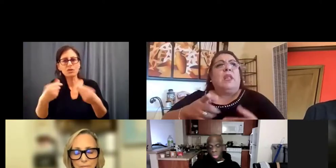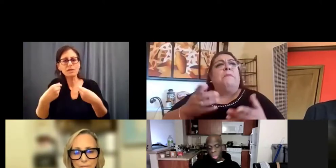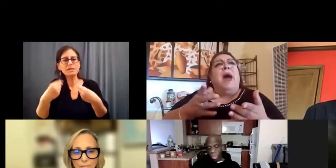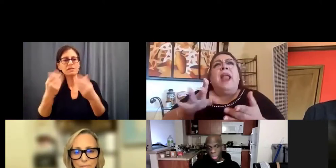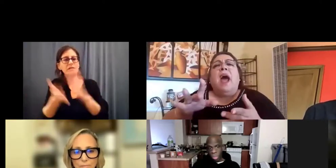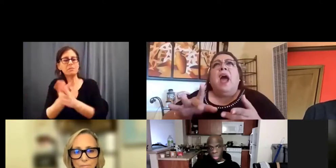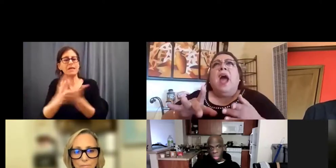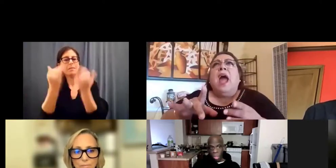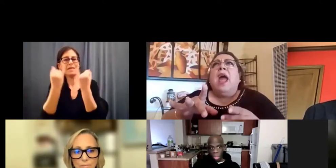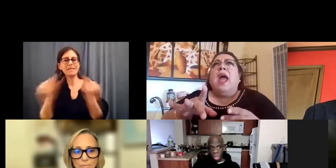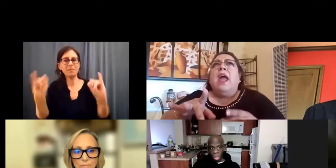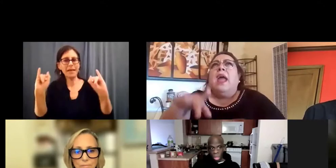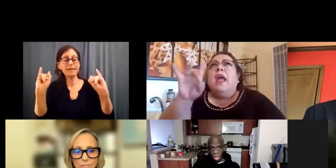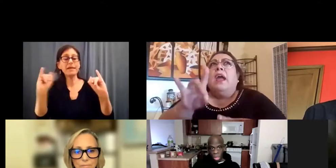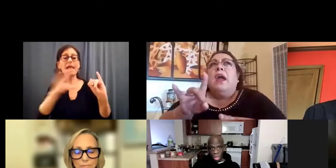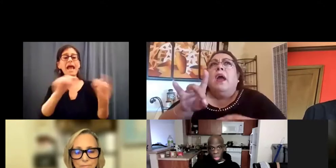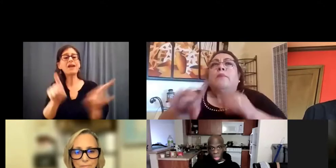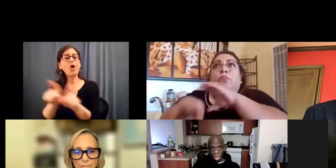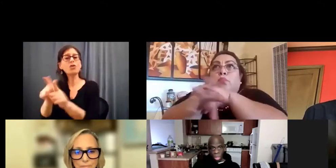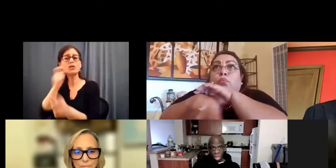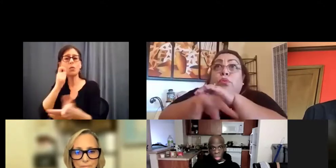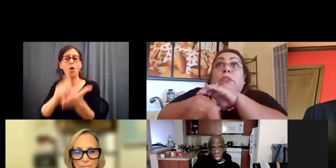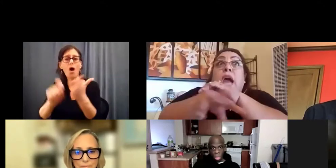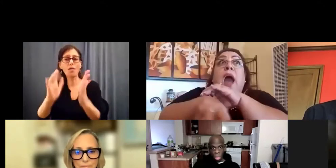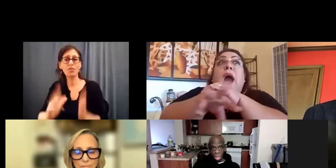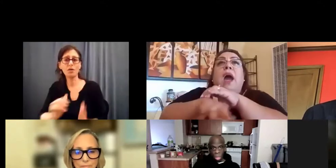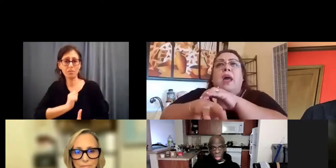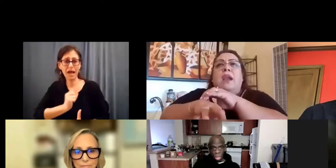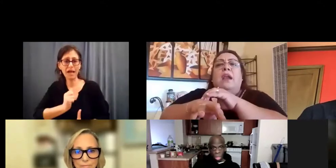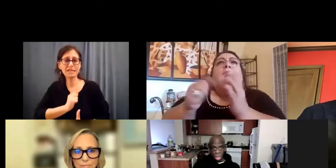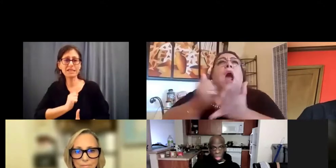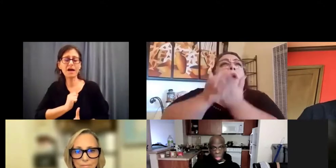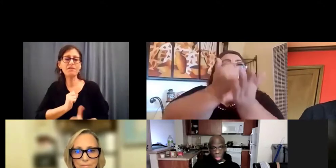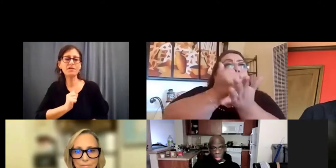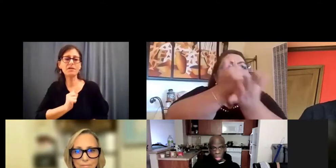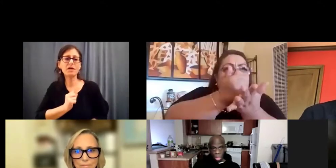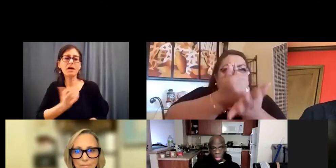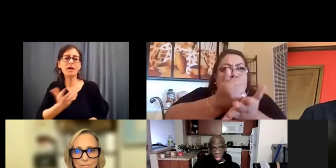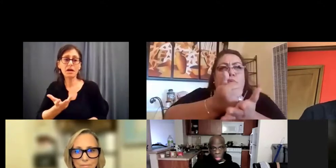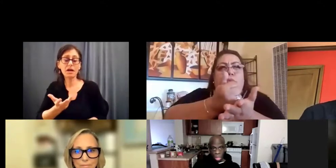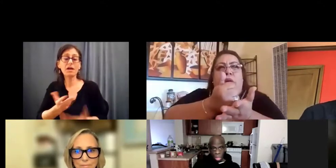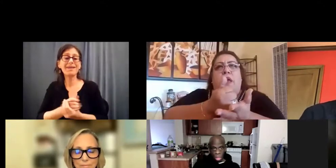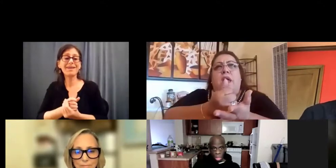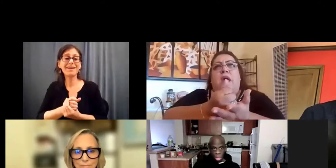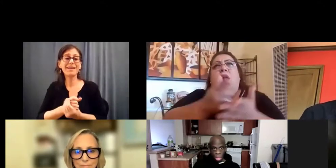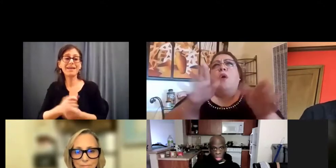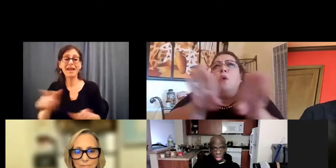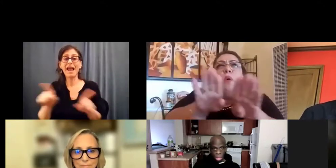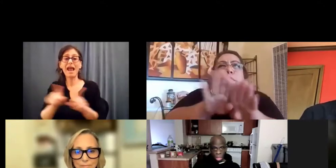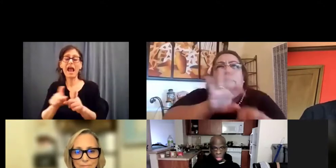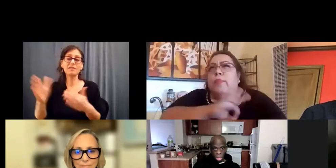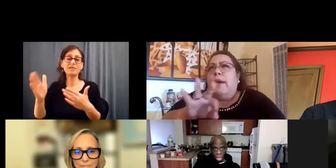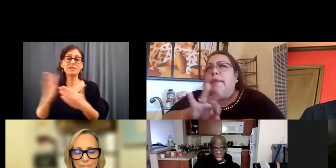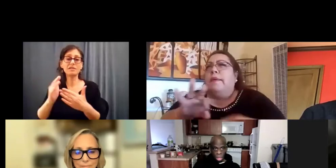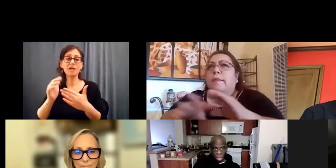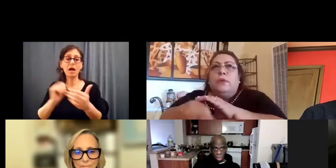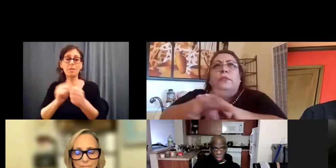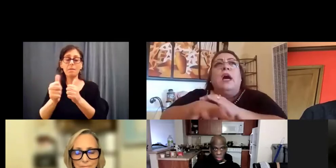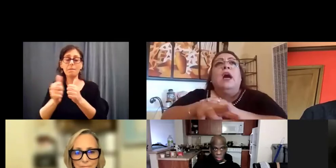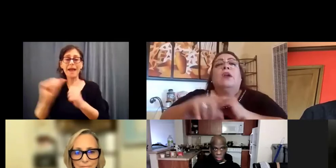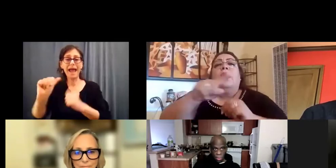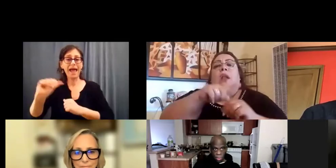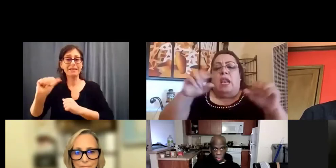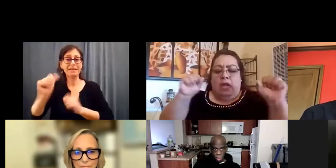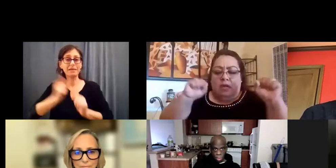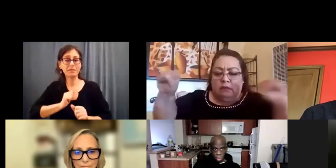and also an author. So with that said, as a elite athlete, it's a lot of stuff that